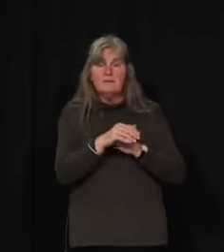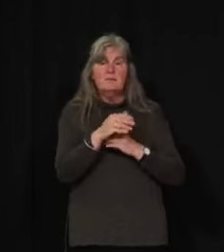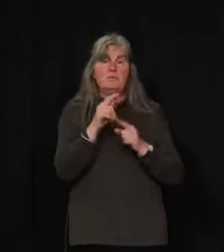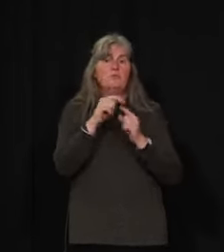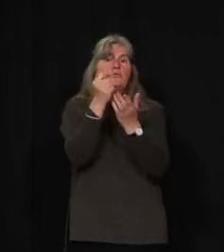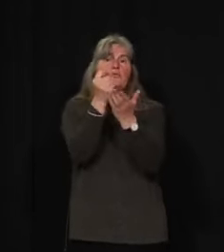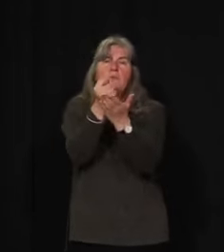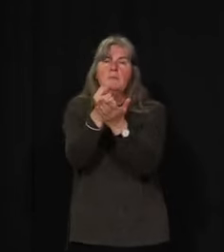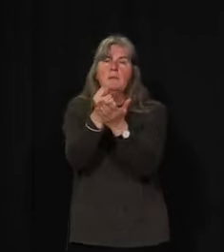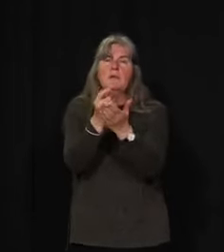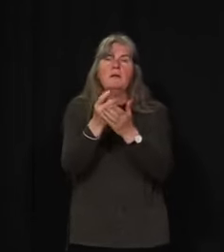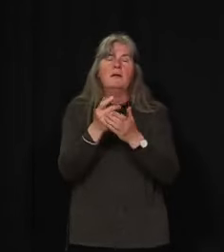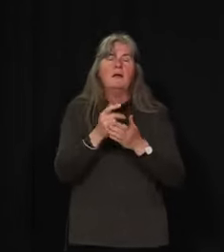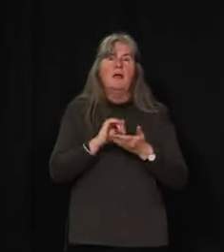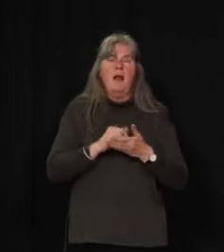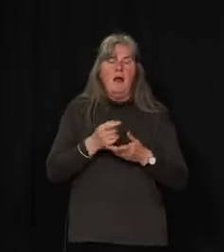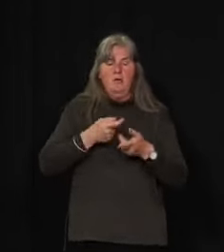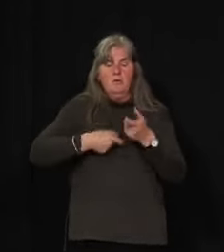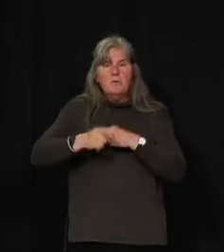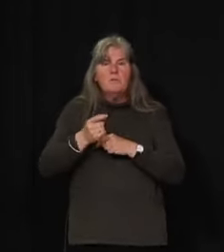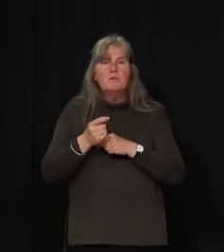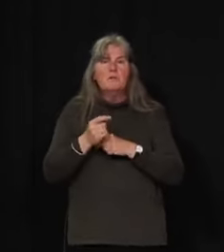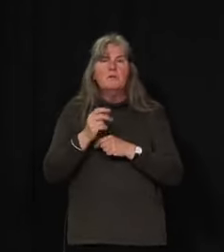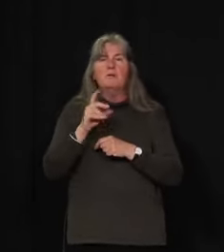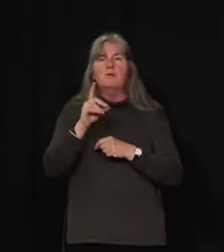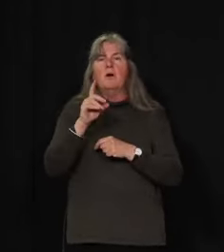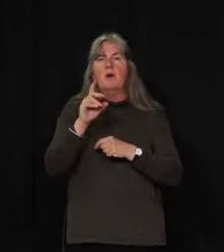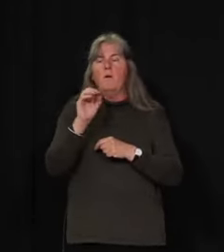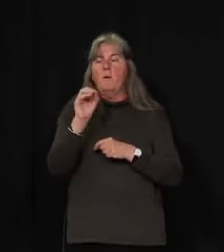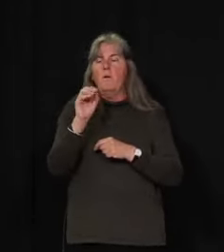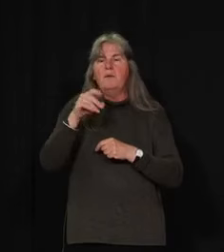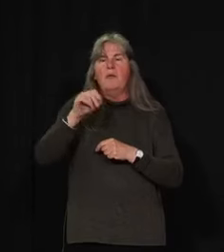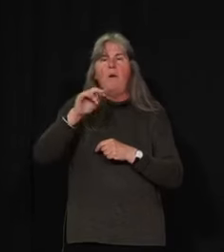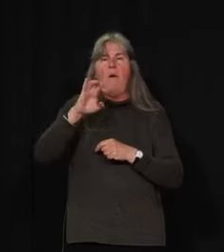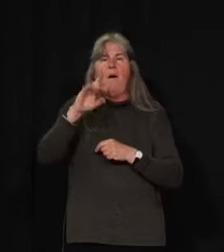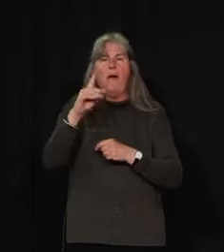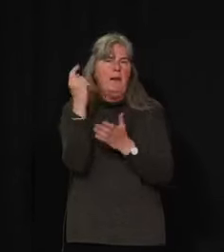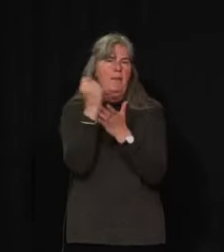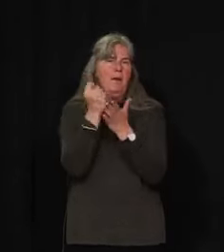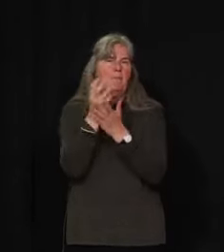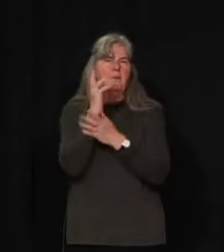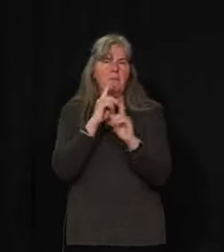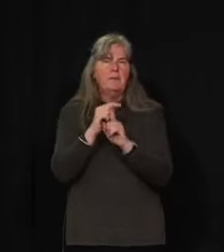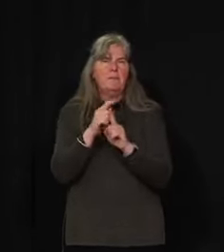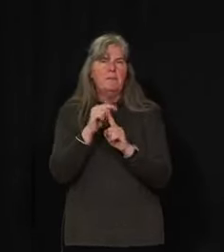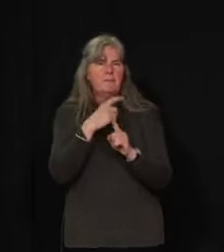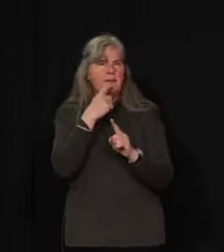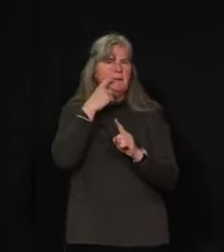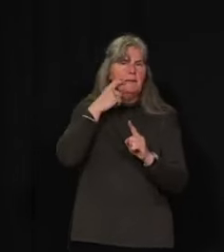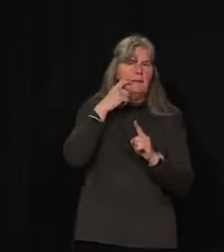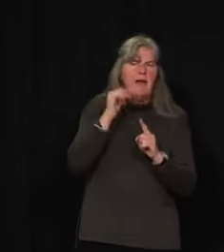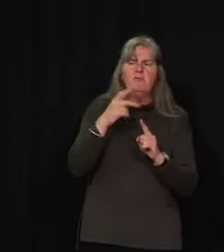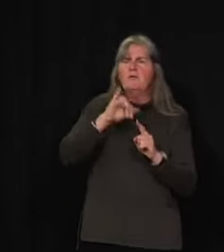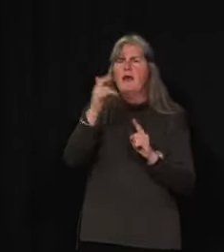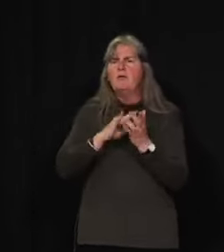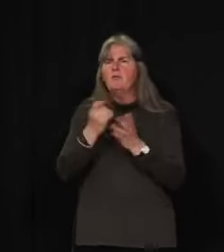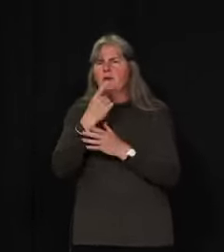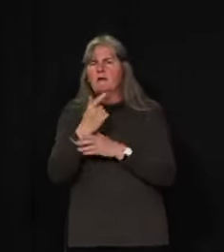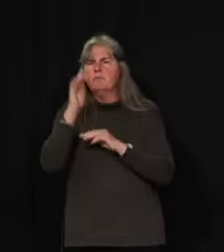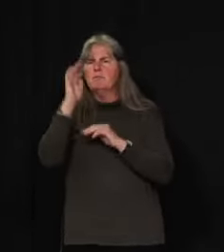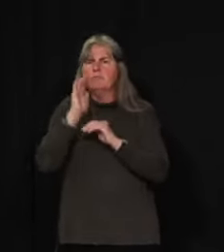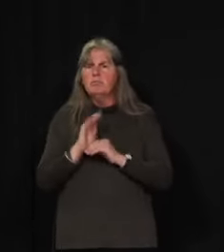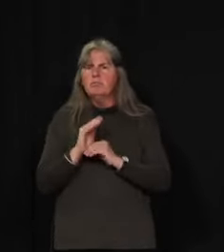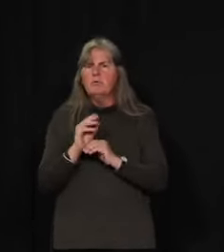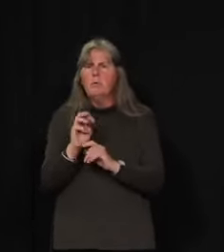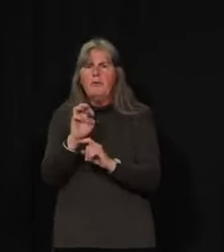and to substitution opioid agonist therapy for people who need it? Are they